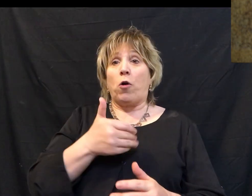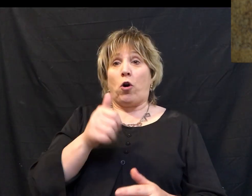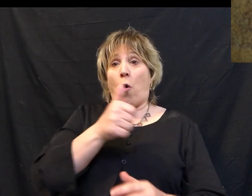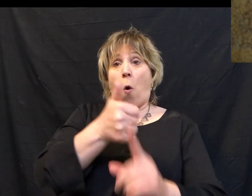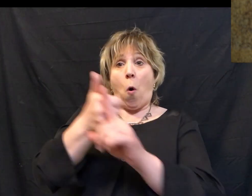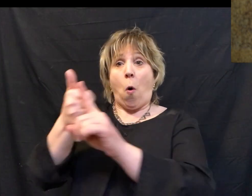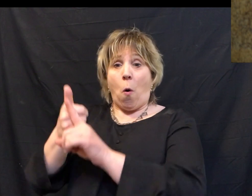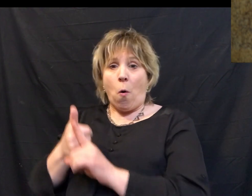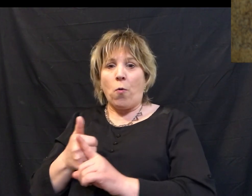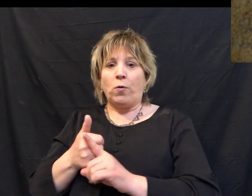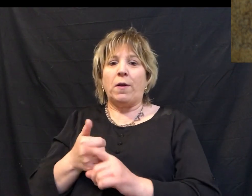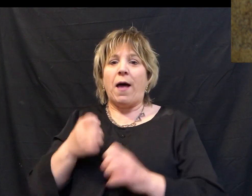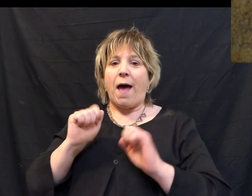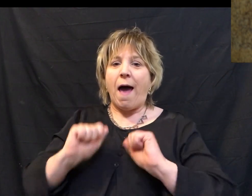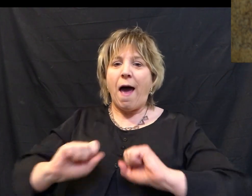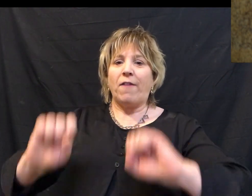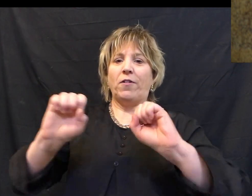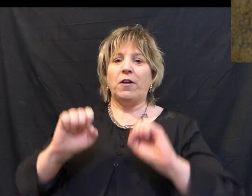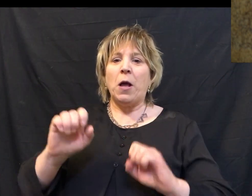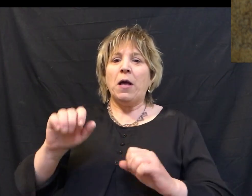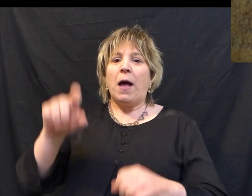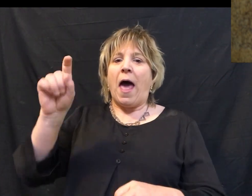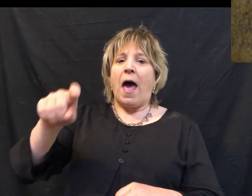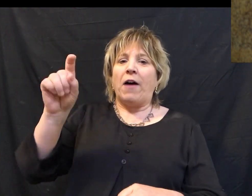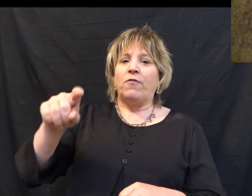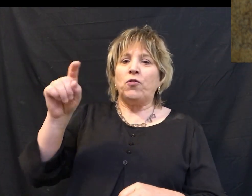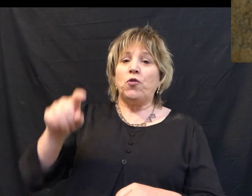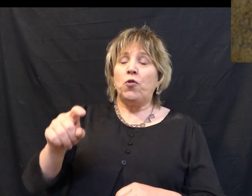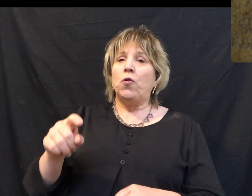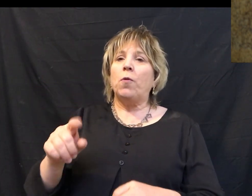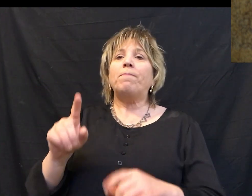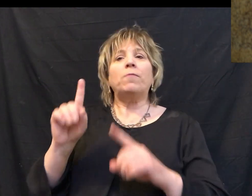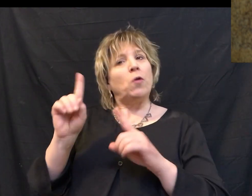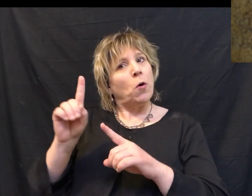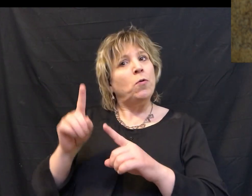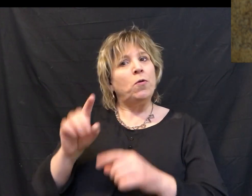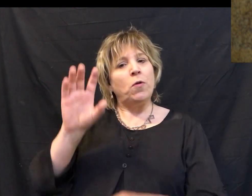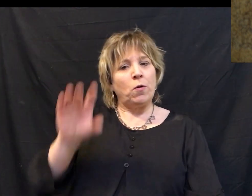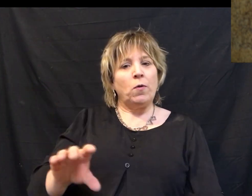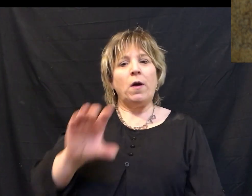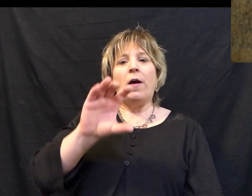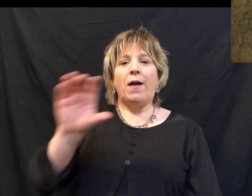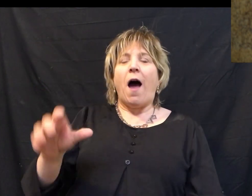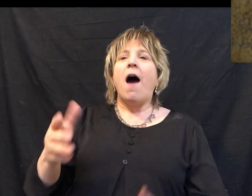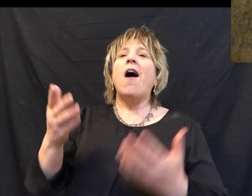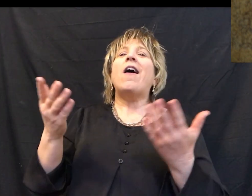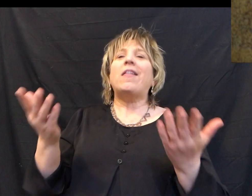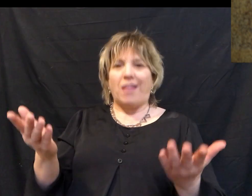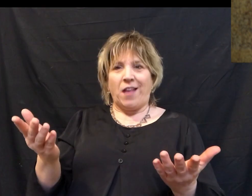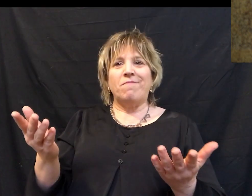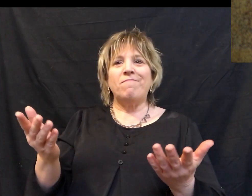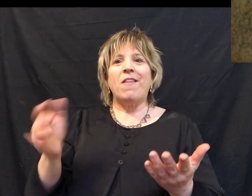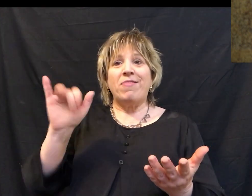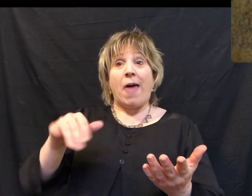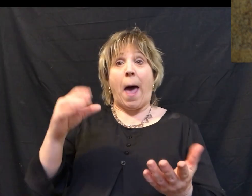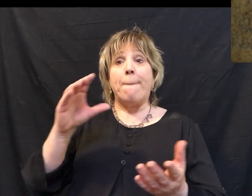our own efforts and with our own volition, must somehow make our way to the cross where there we are